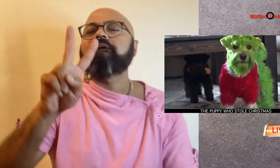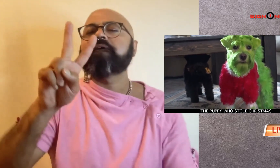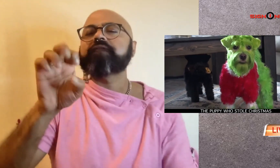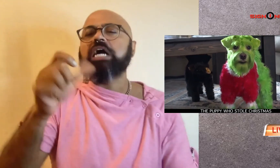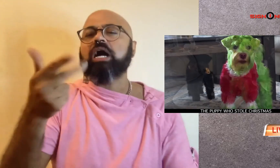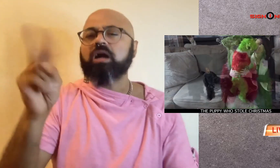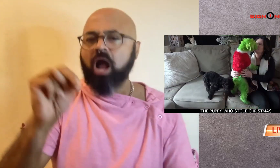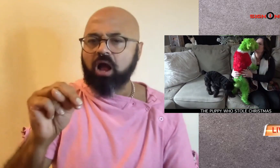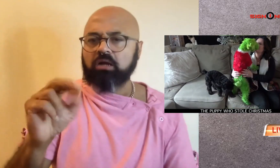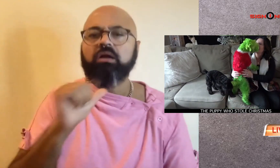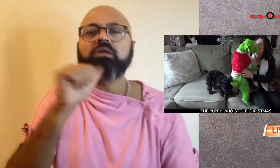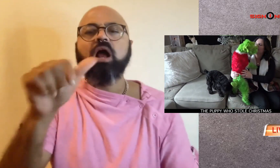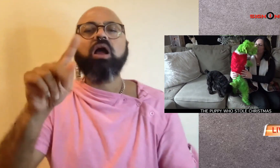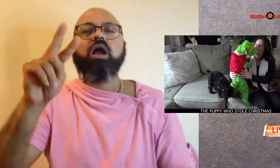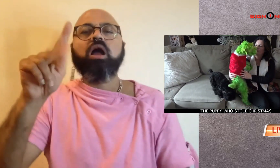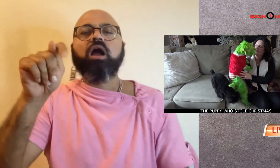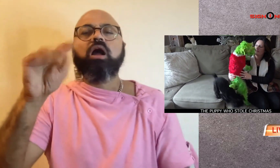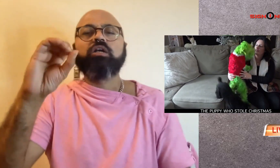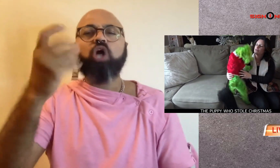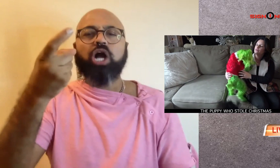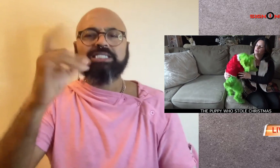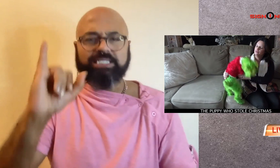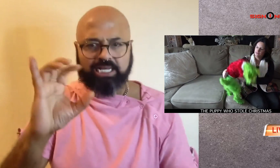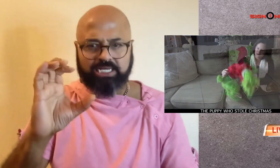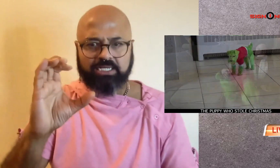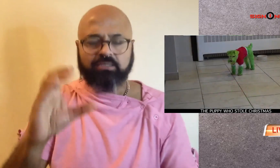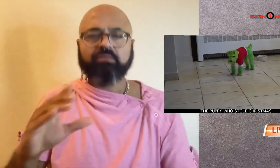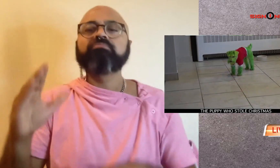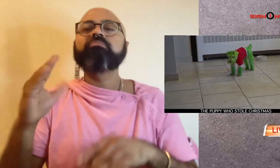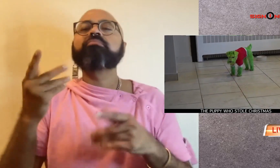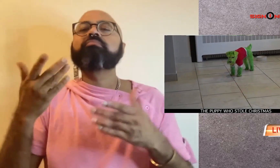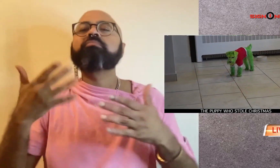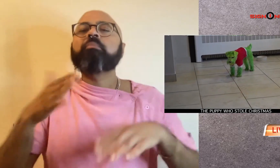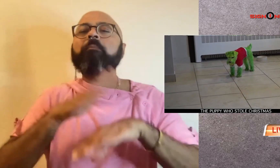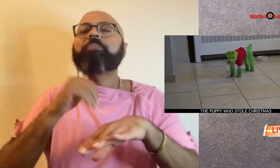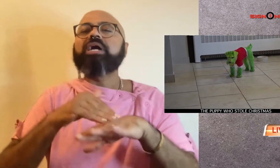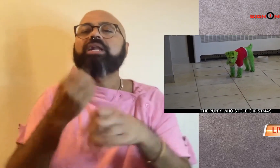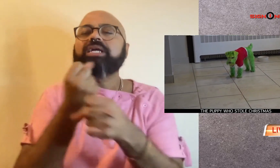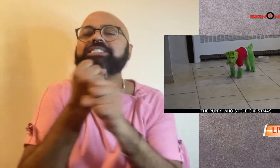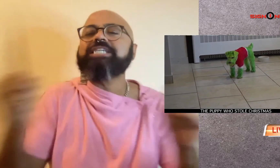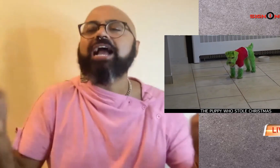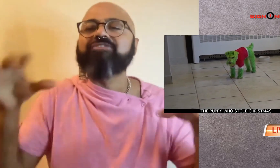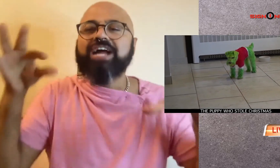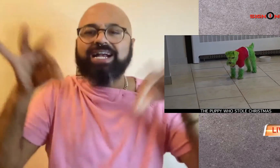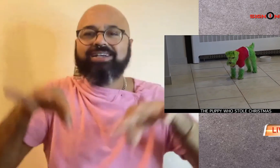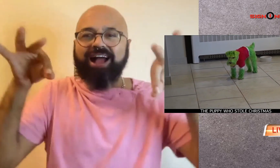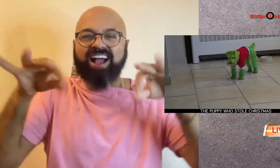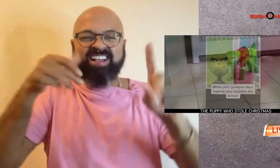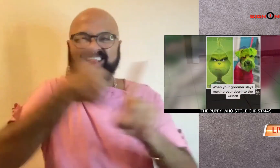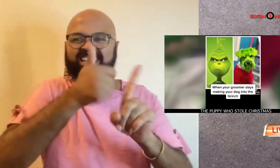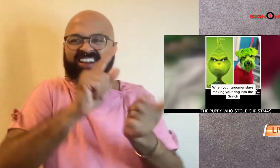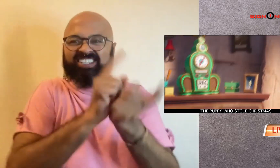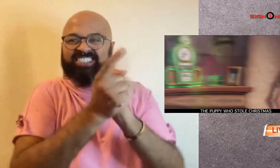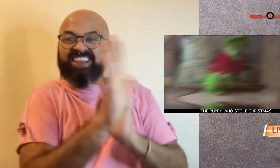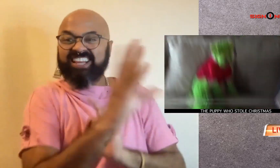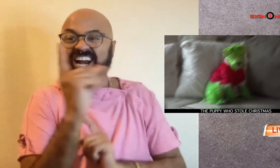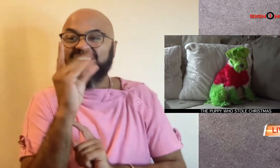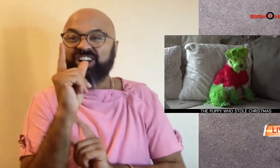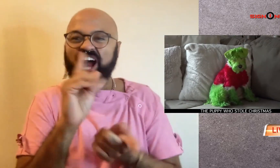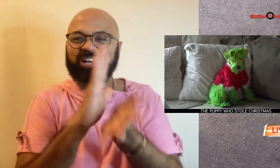They used a vegan, non-toxic, pet-safe dye to turn their dog, Grinch Green.